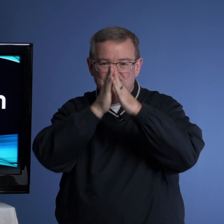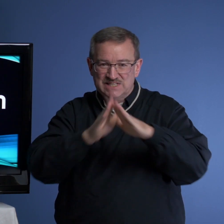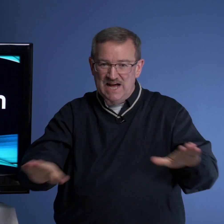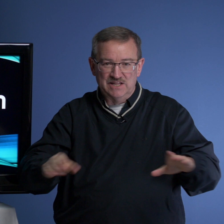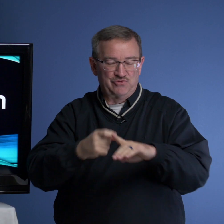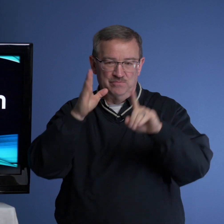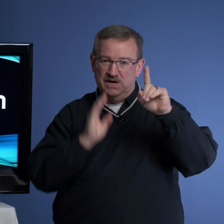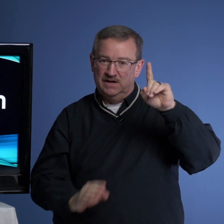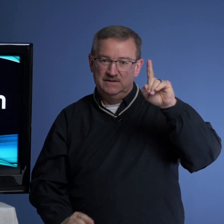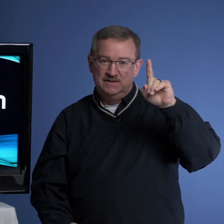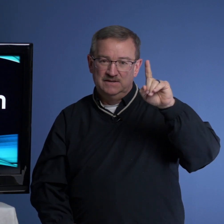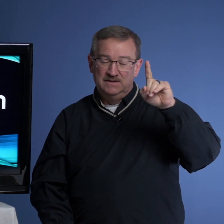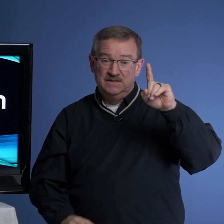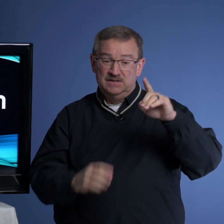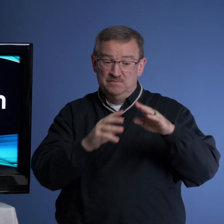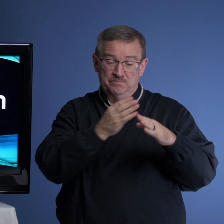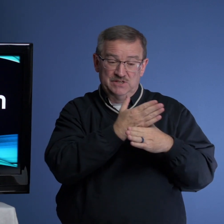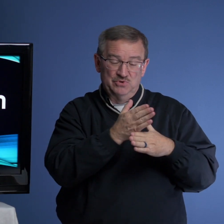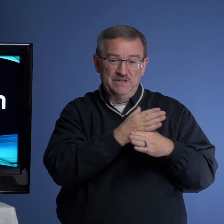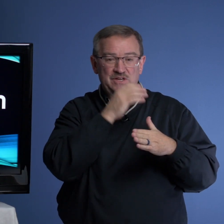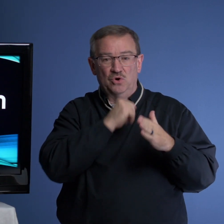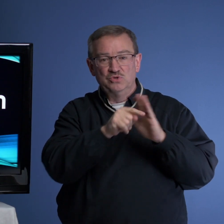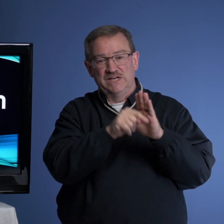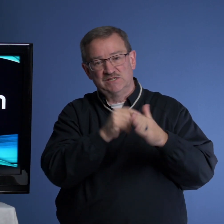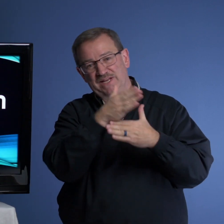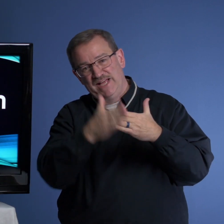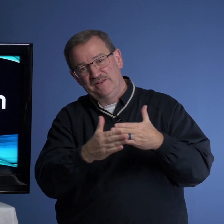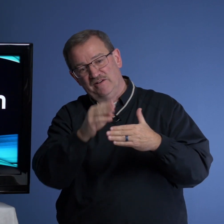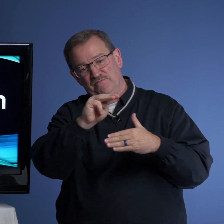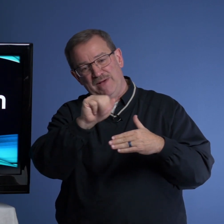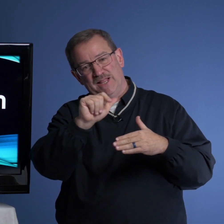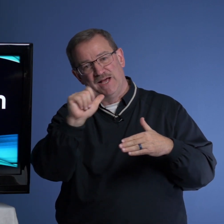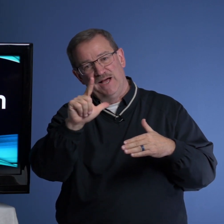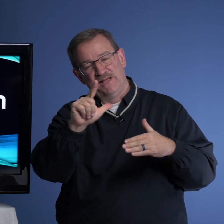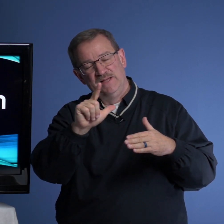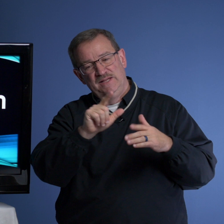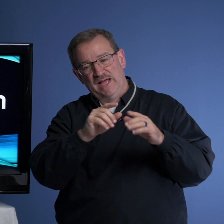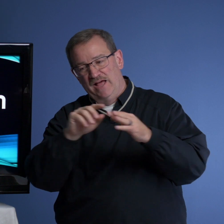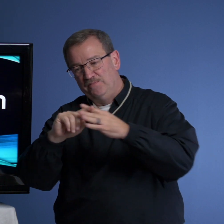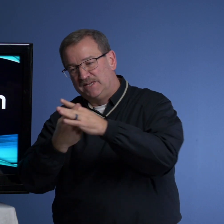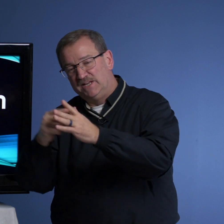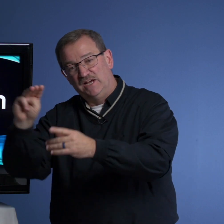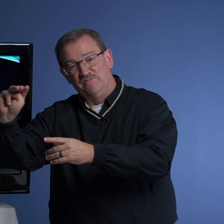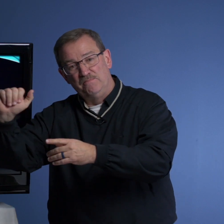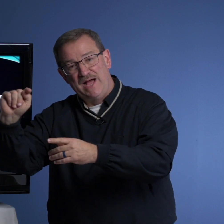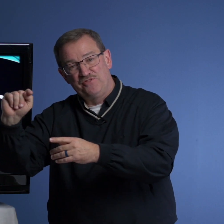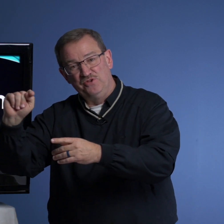silence from God. Between the Old Testament end of Malachi and the beginning of Matthew,